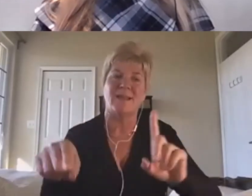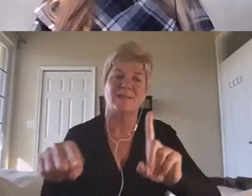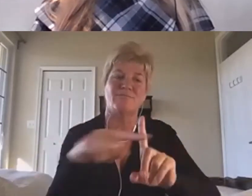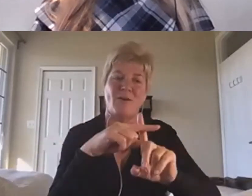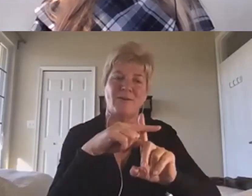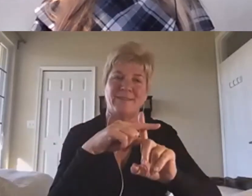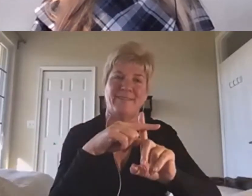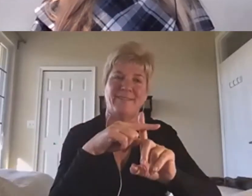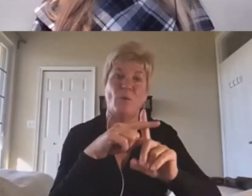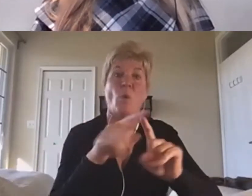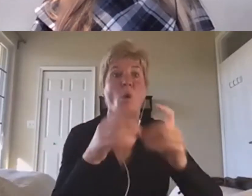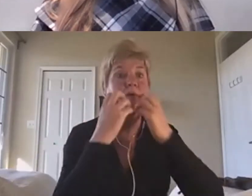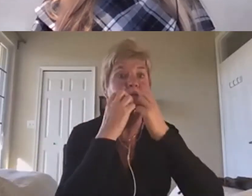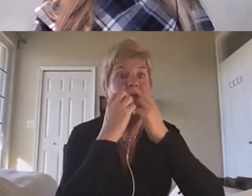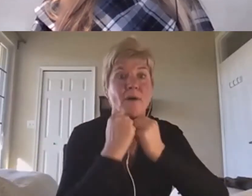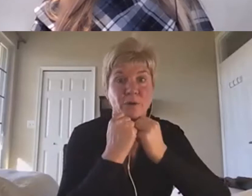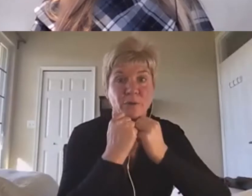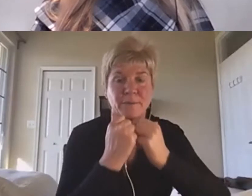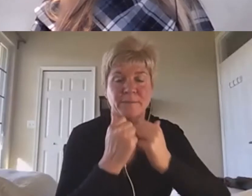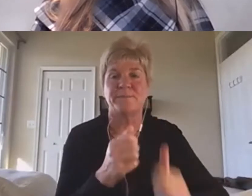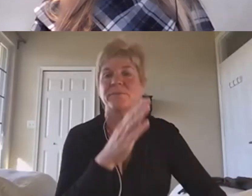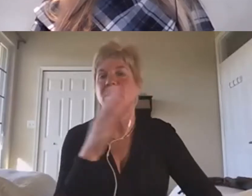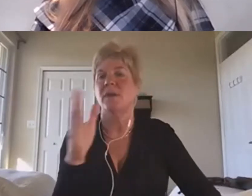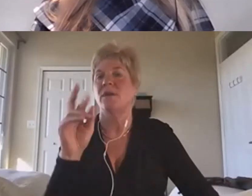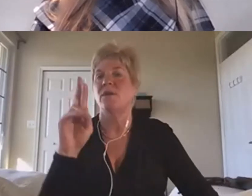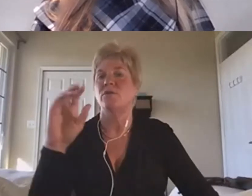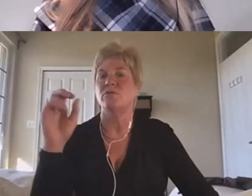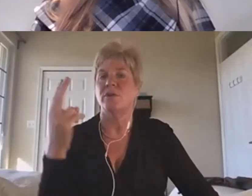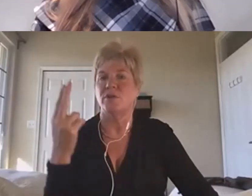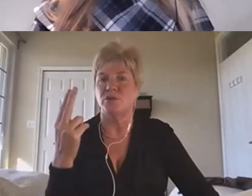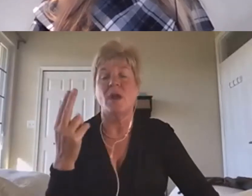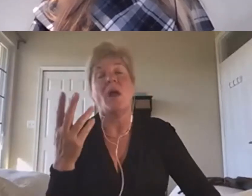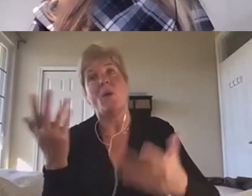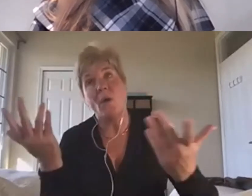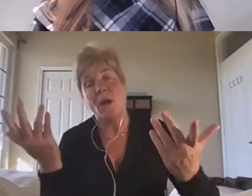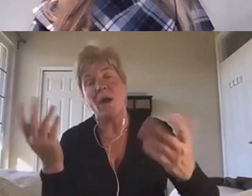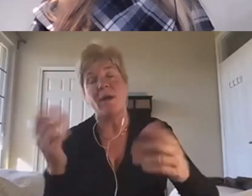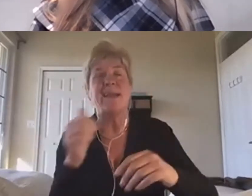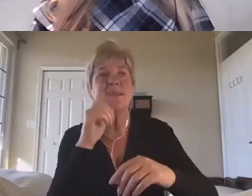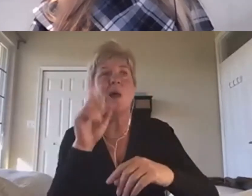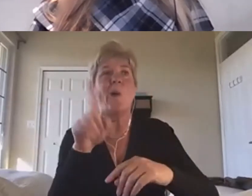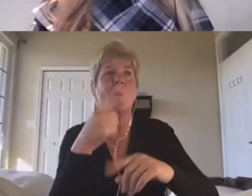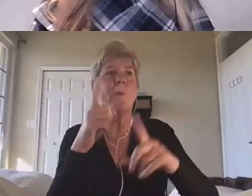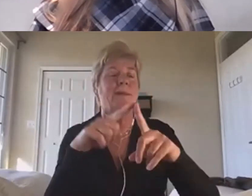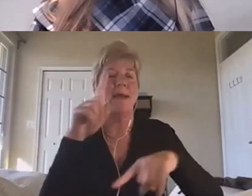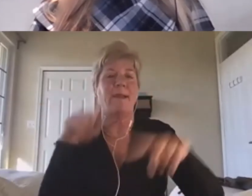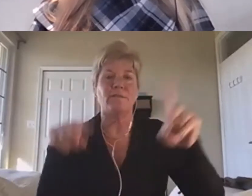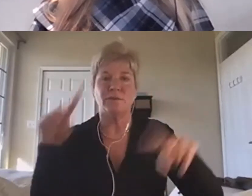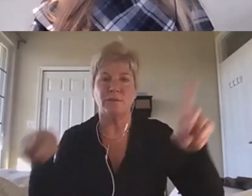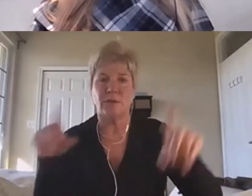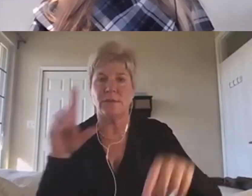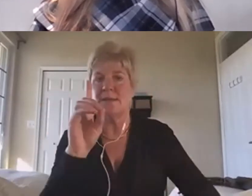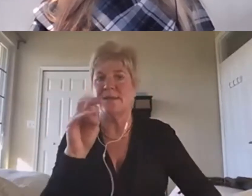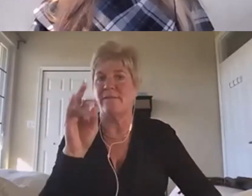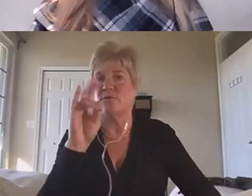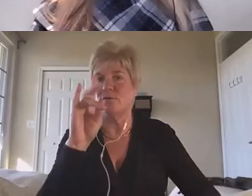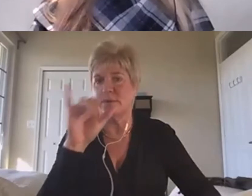Well, it's going to be on diversity. It goes to demand.